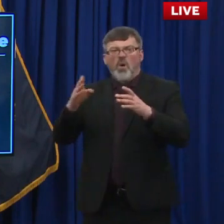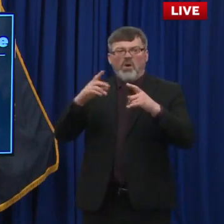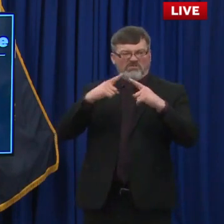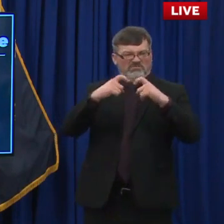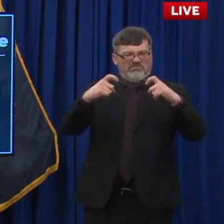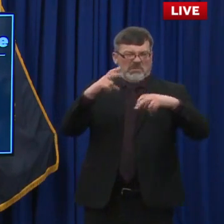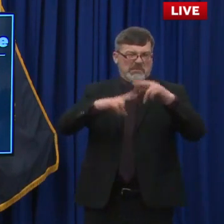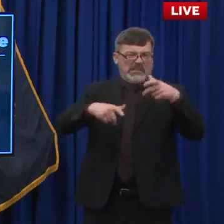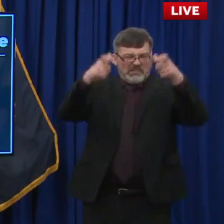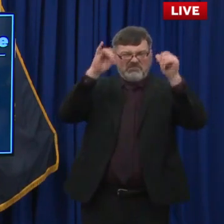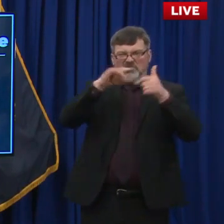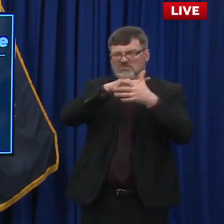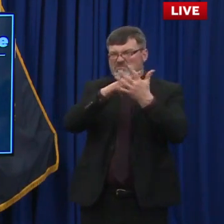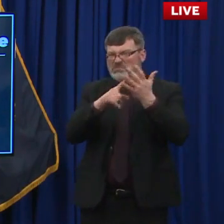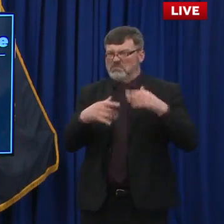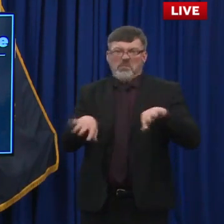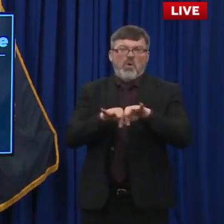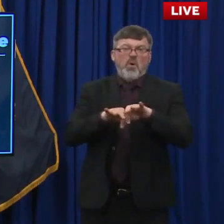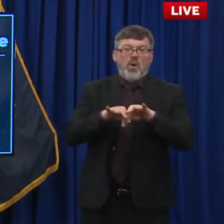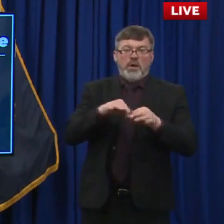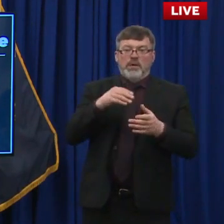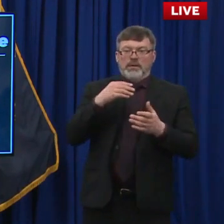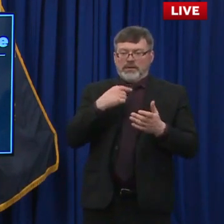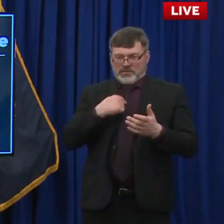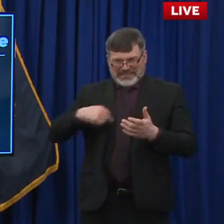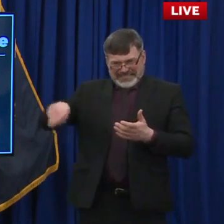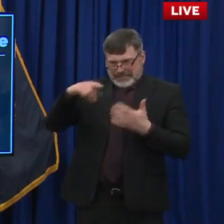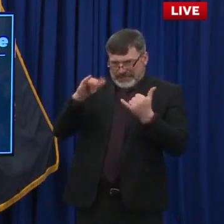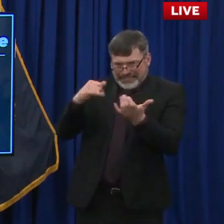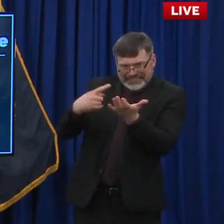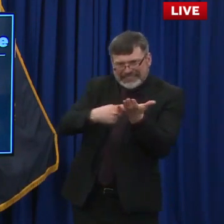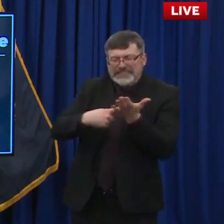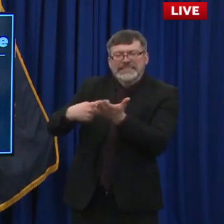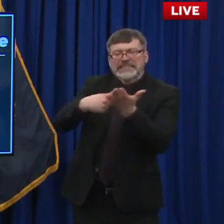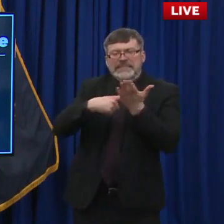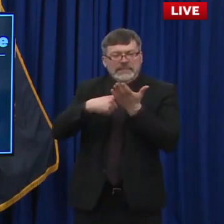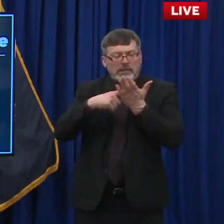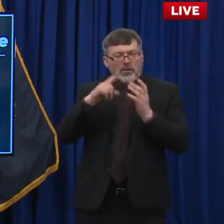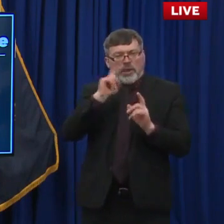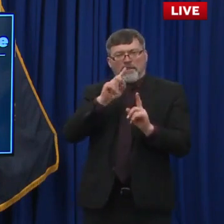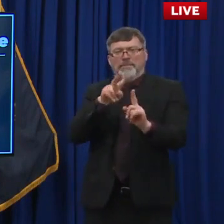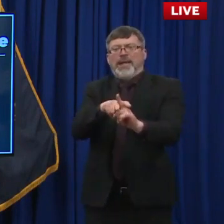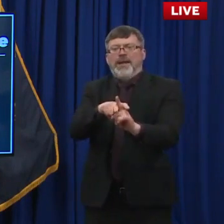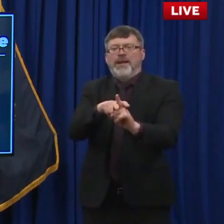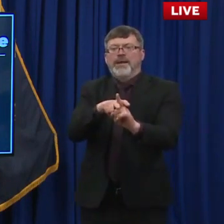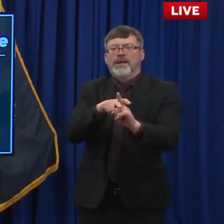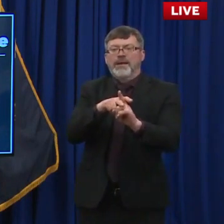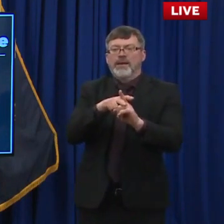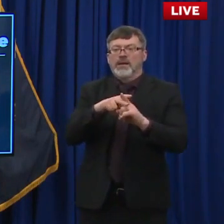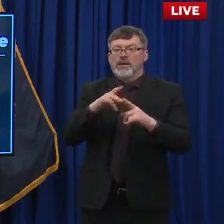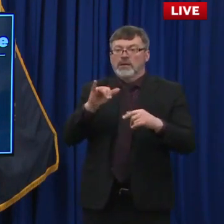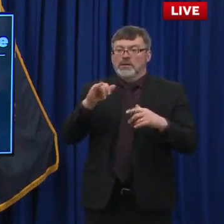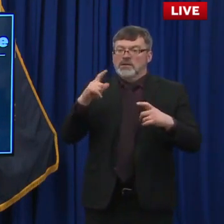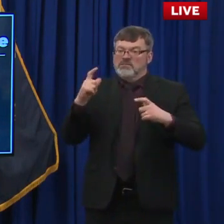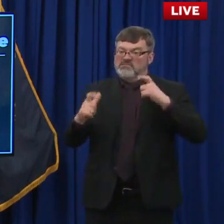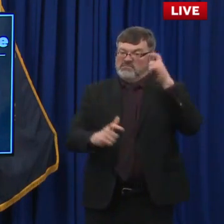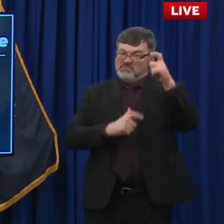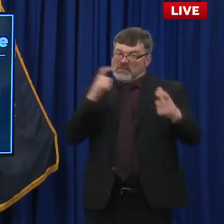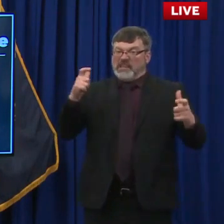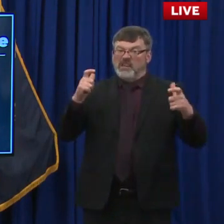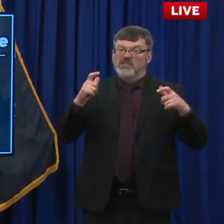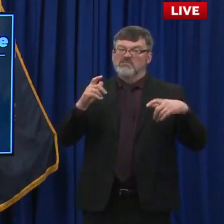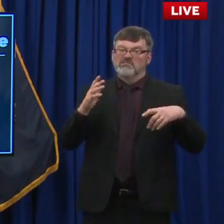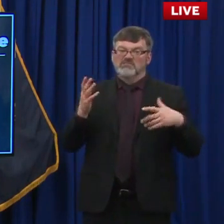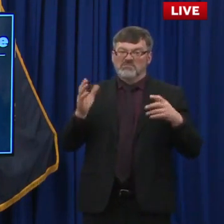discussions have all gone very, very well, and we all agree this is a huge opportunity for a good one time investment that can help